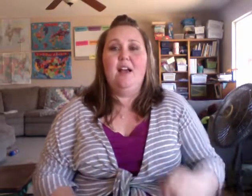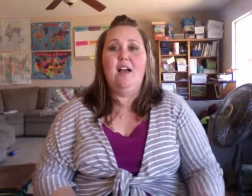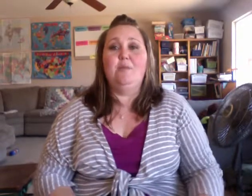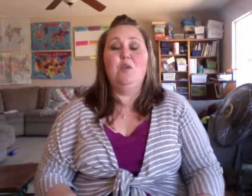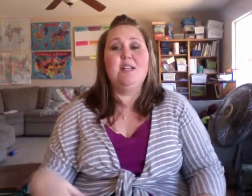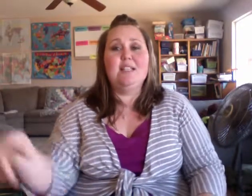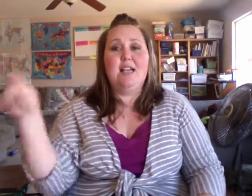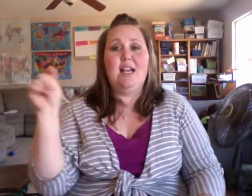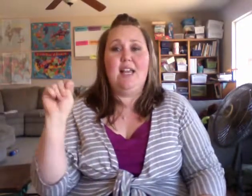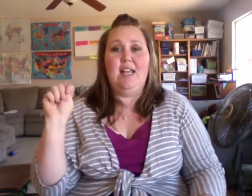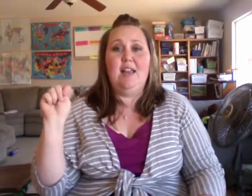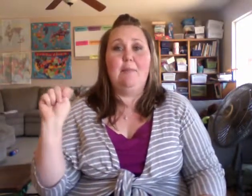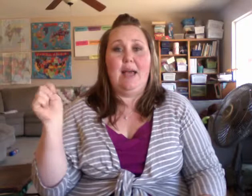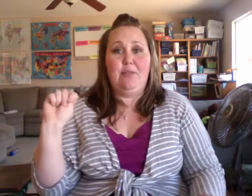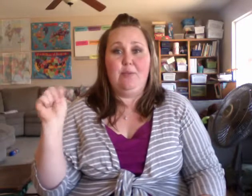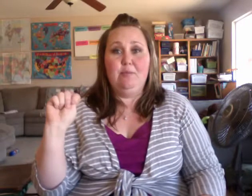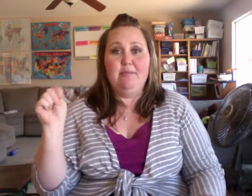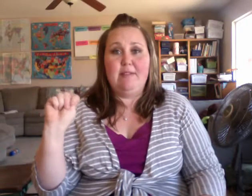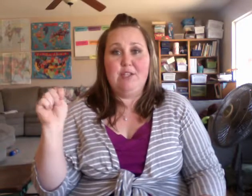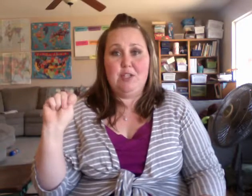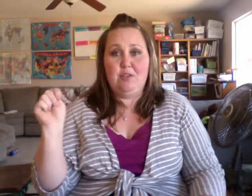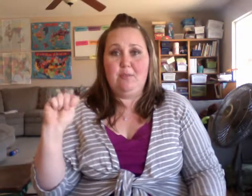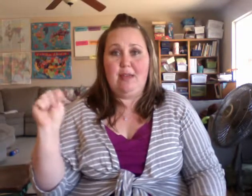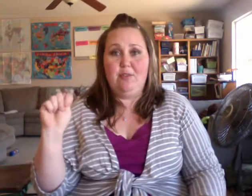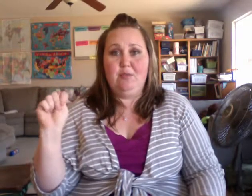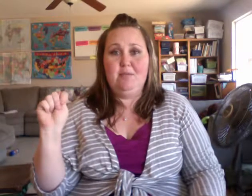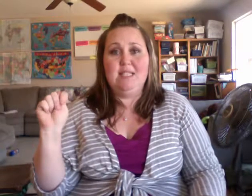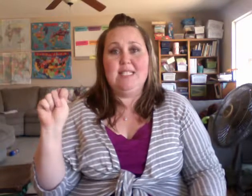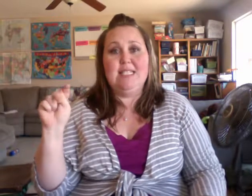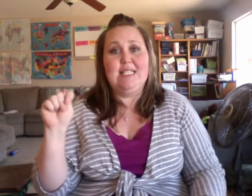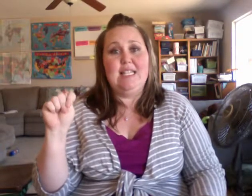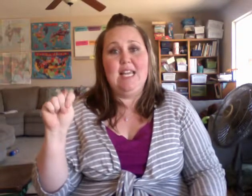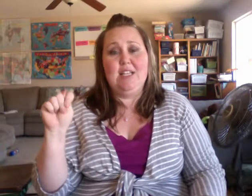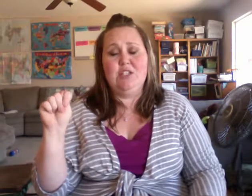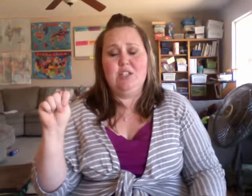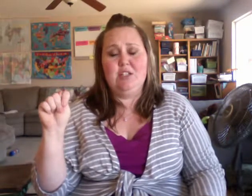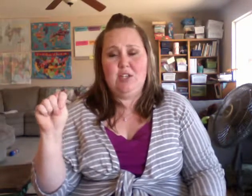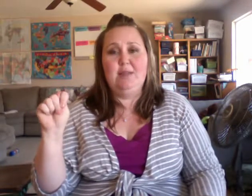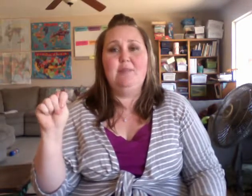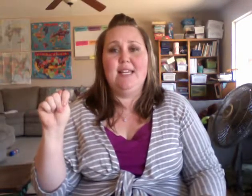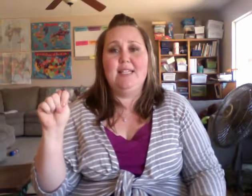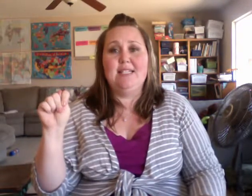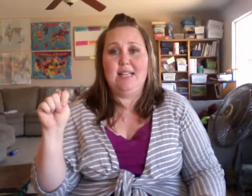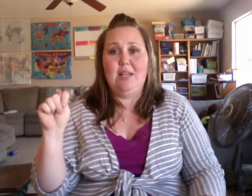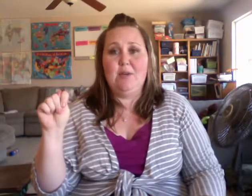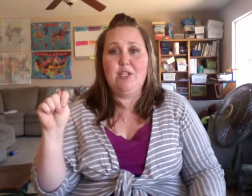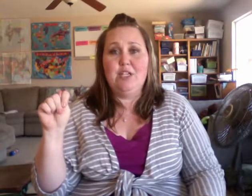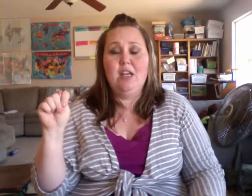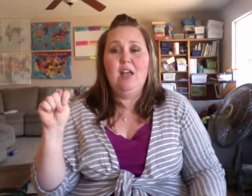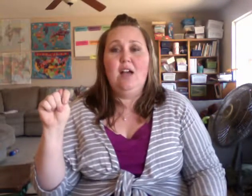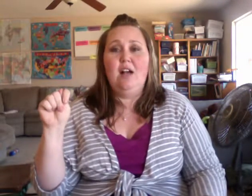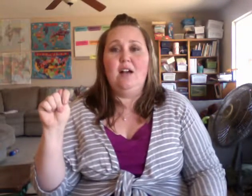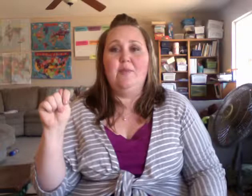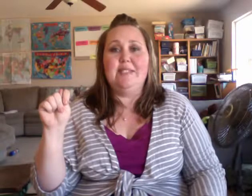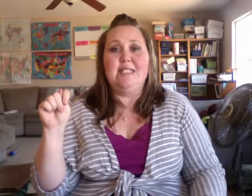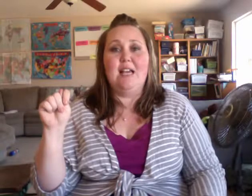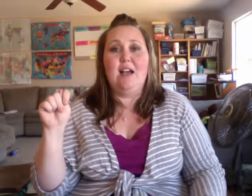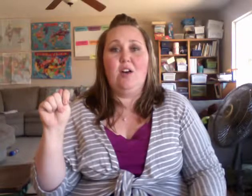You can sign bathroom, having to go to the bathroom. This is a T handshape in sign language. This is how